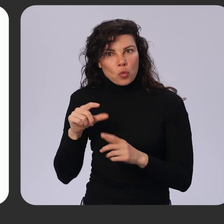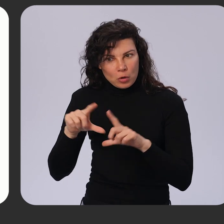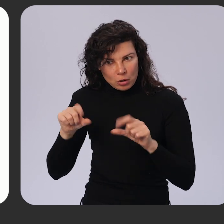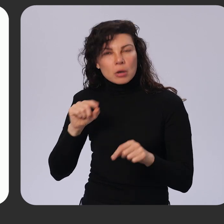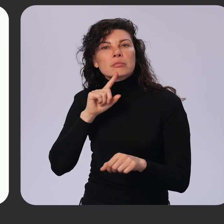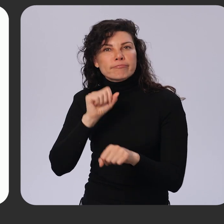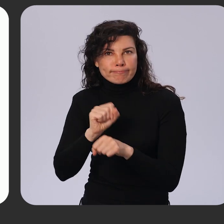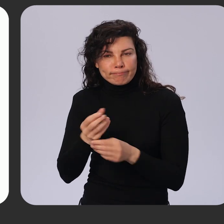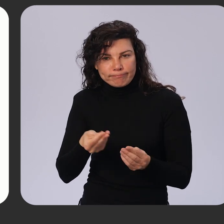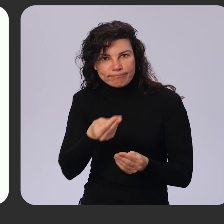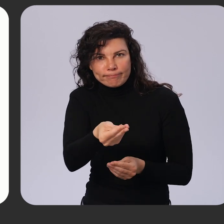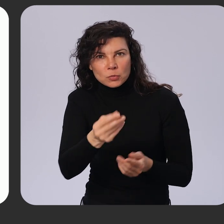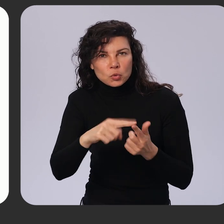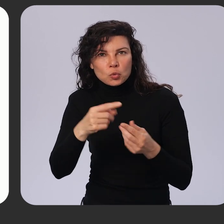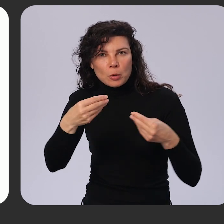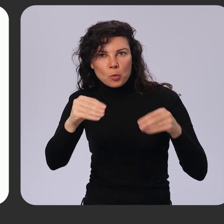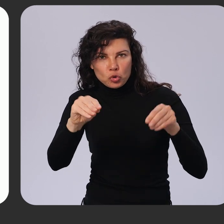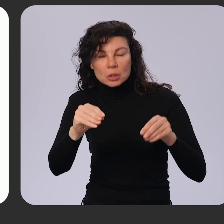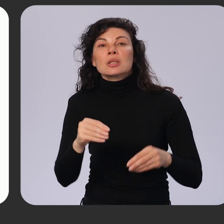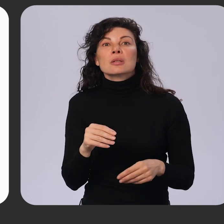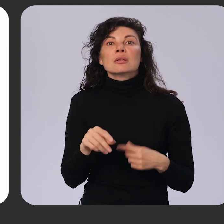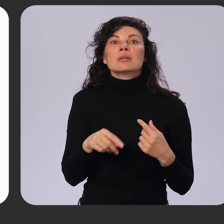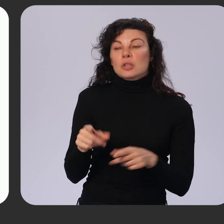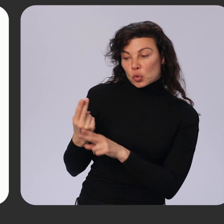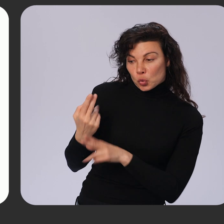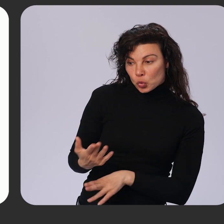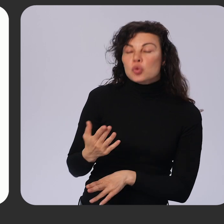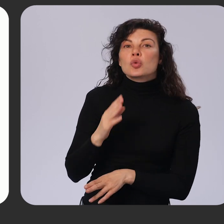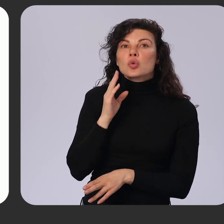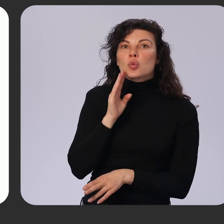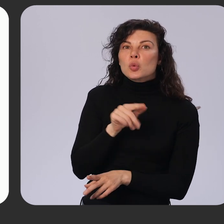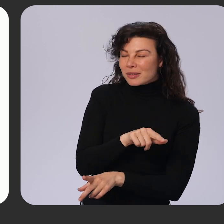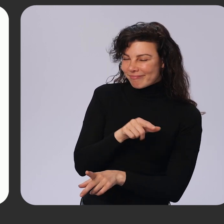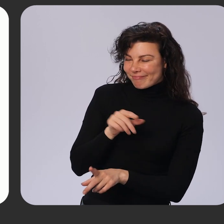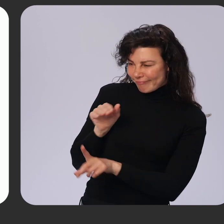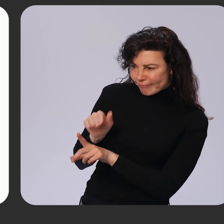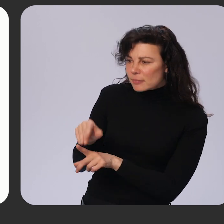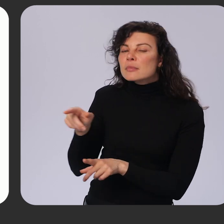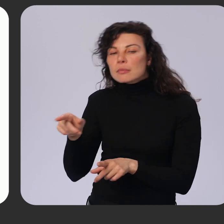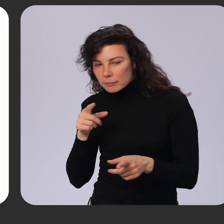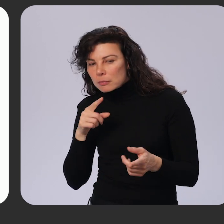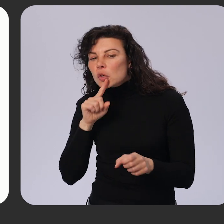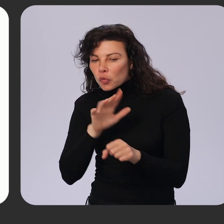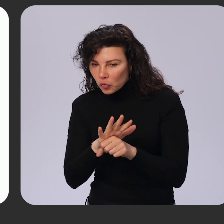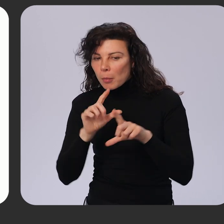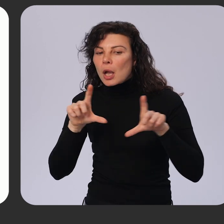merchant. When prompted, the user will then confirm their card details and accept the terms and conditions.